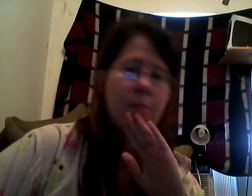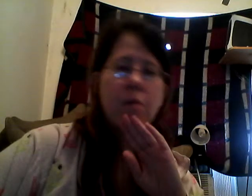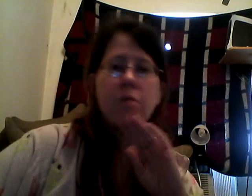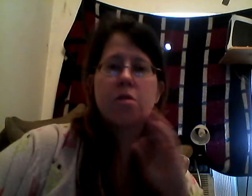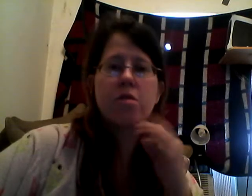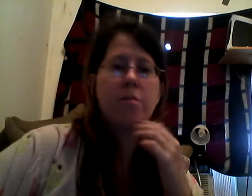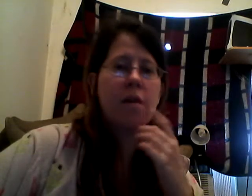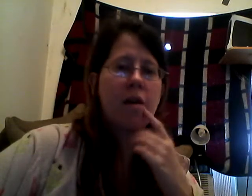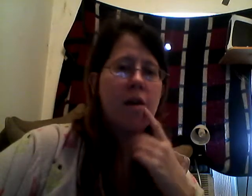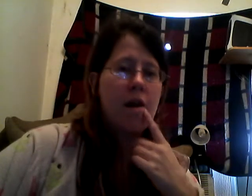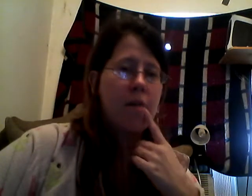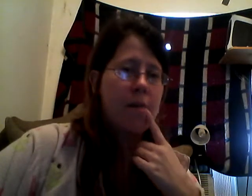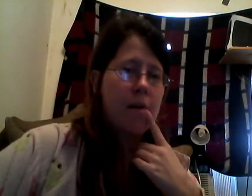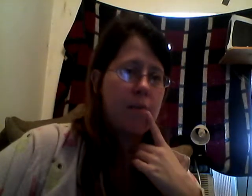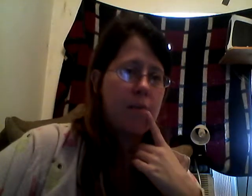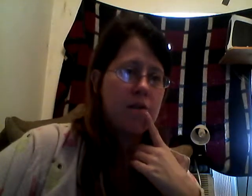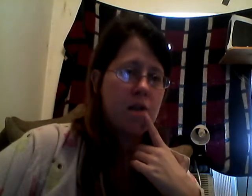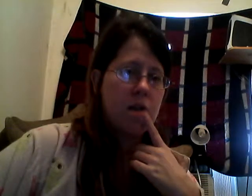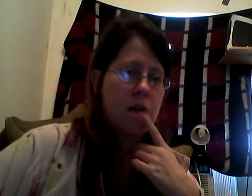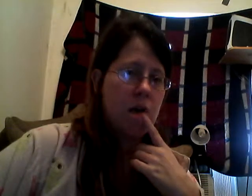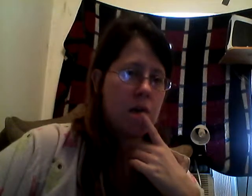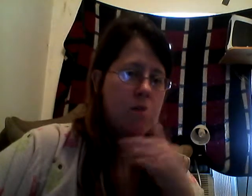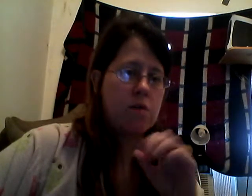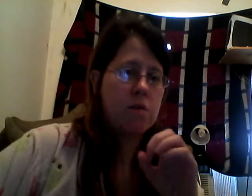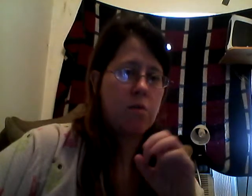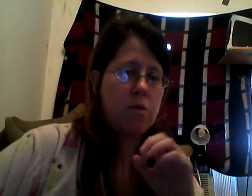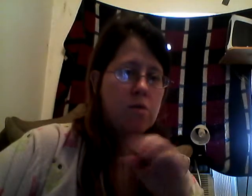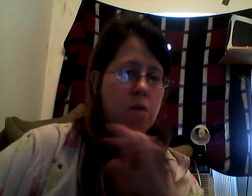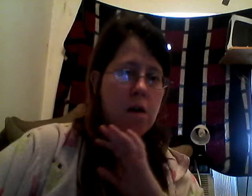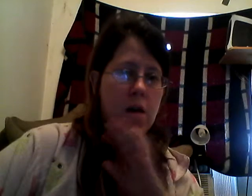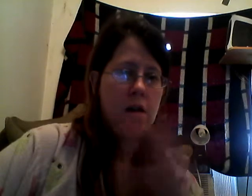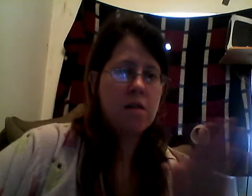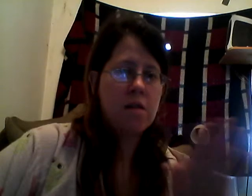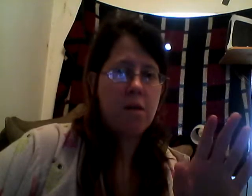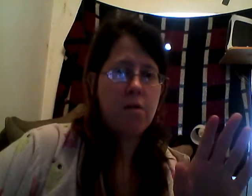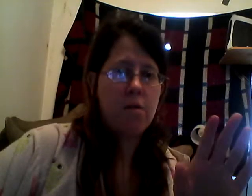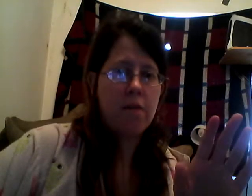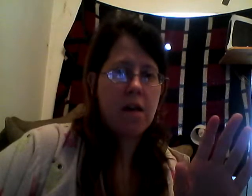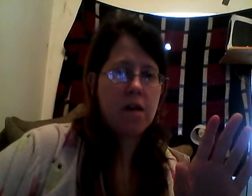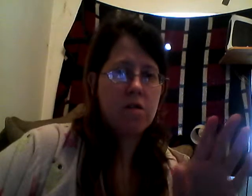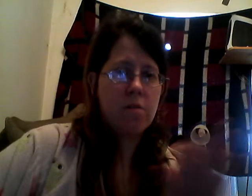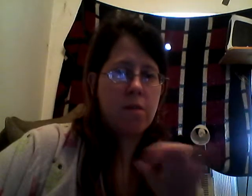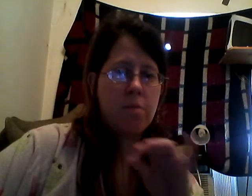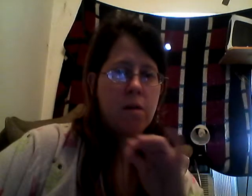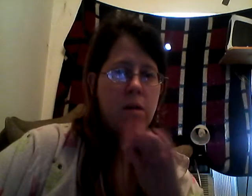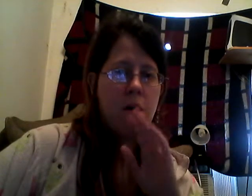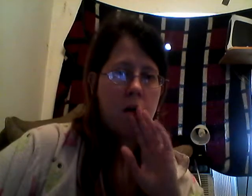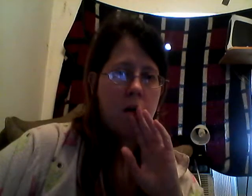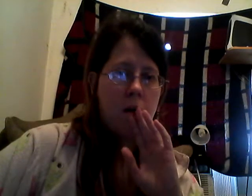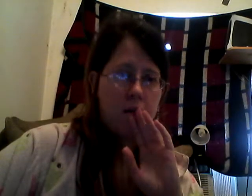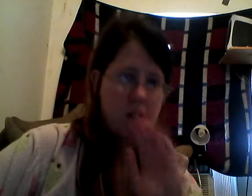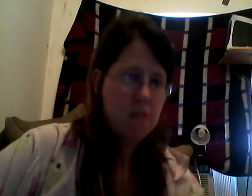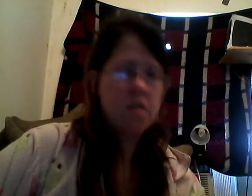which will be my press on nails, which I'm going to. So, anytime I go on vacation, may it be Disney,